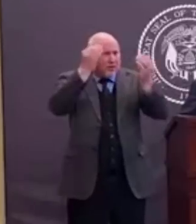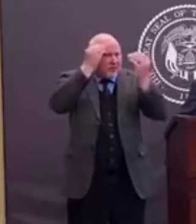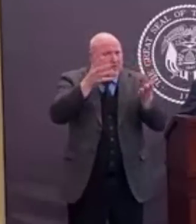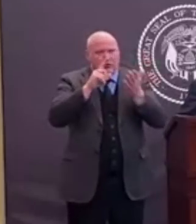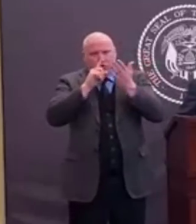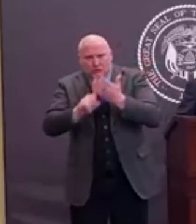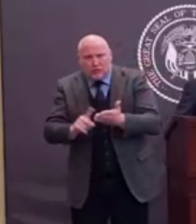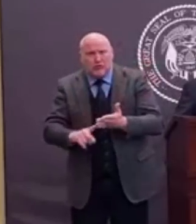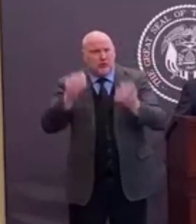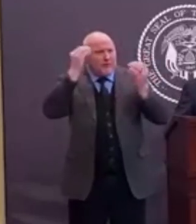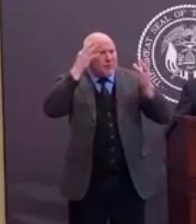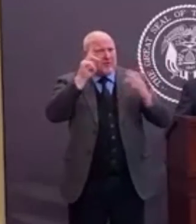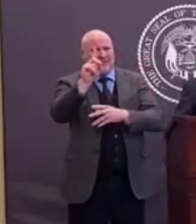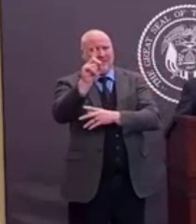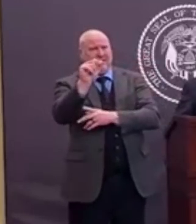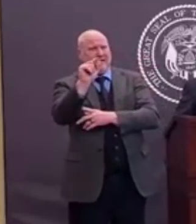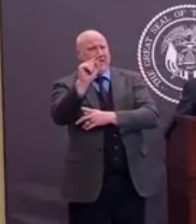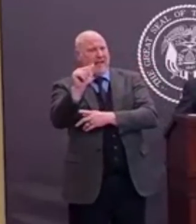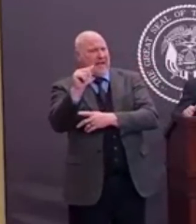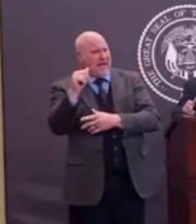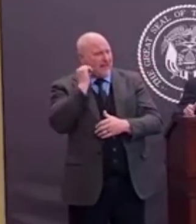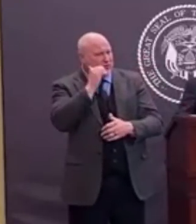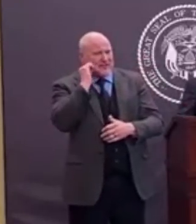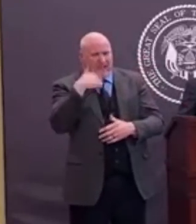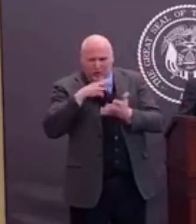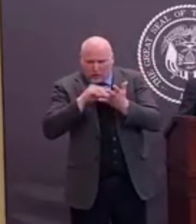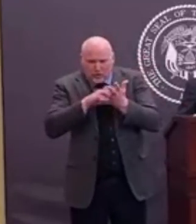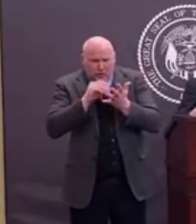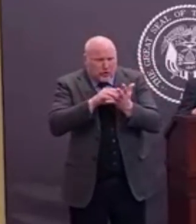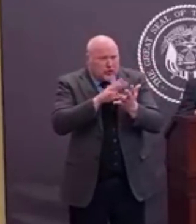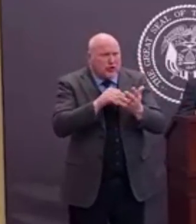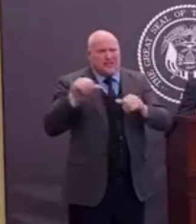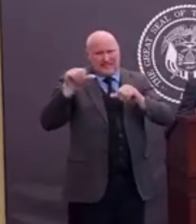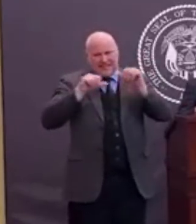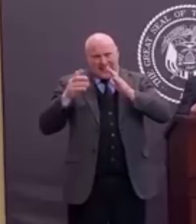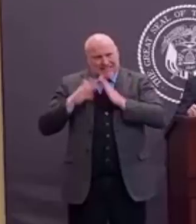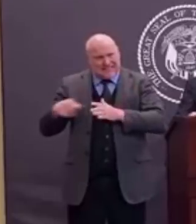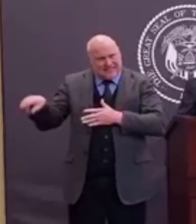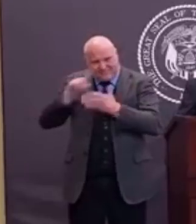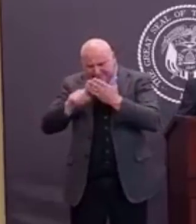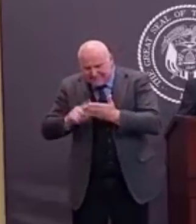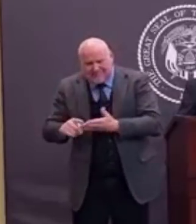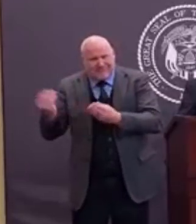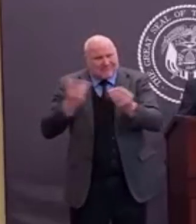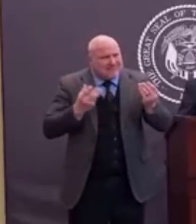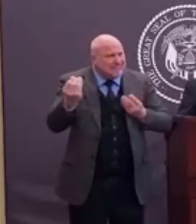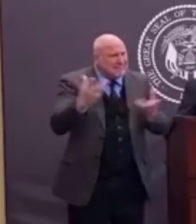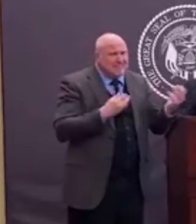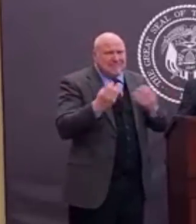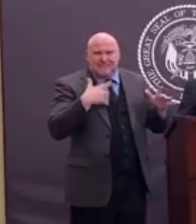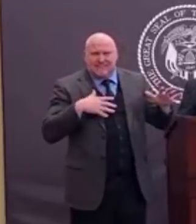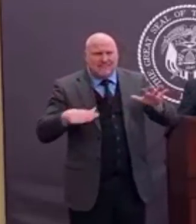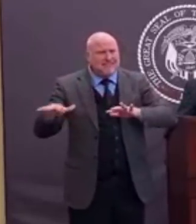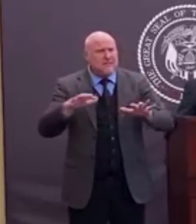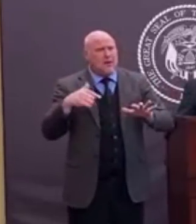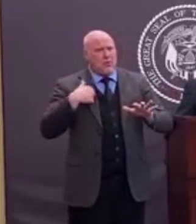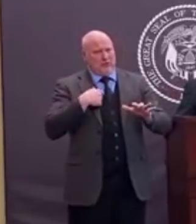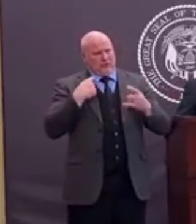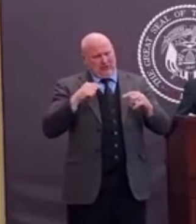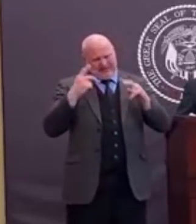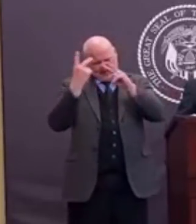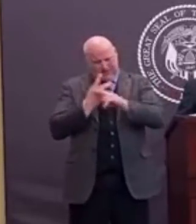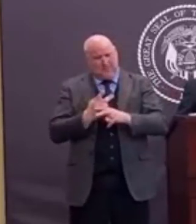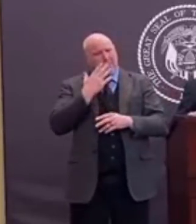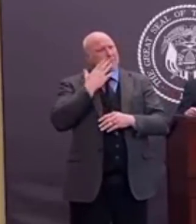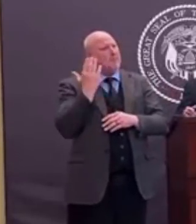The data, the science, the medical advice, the best we can find is what's going to drive policy. And this is